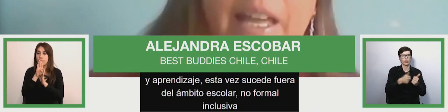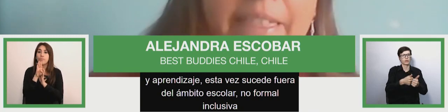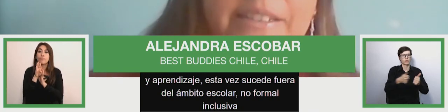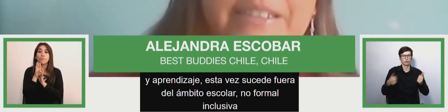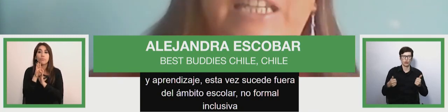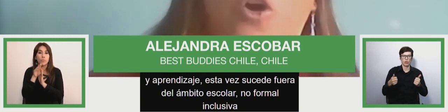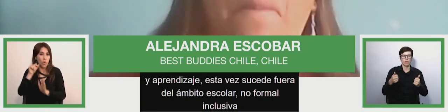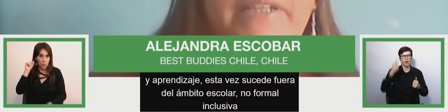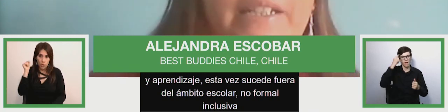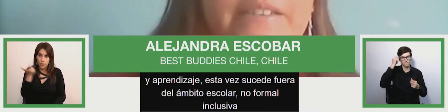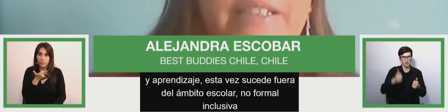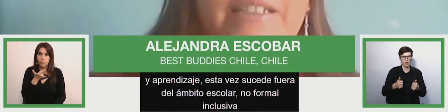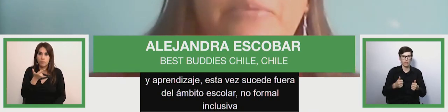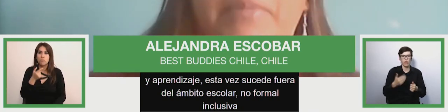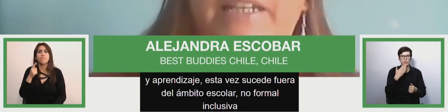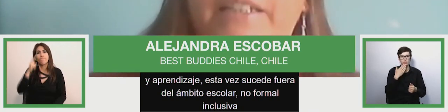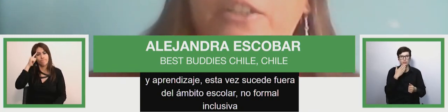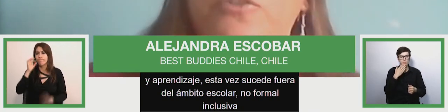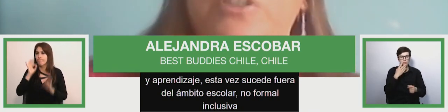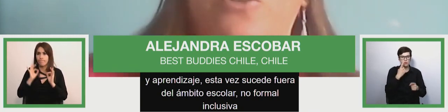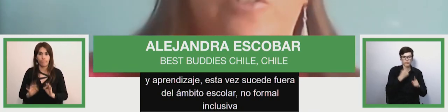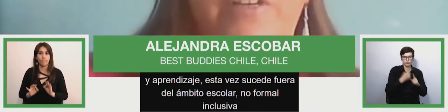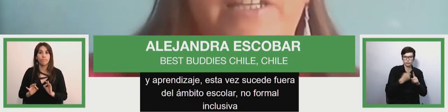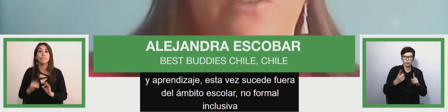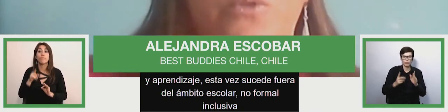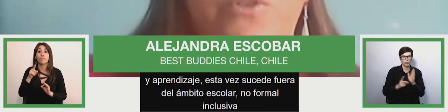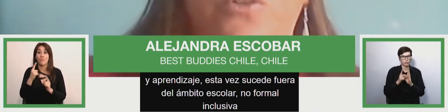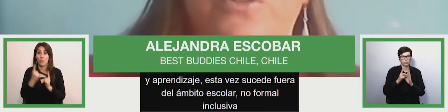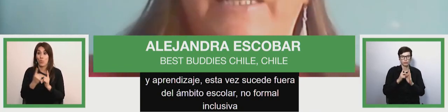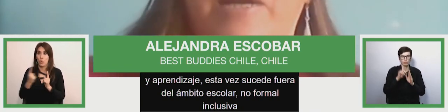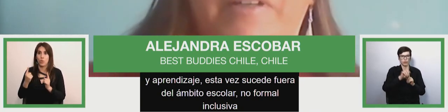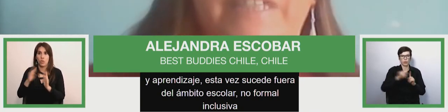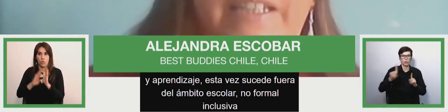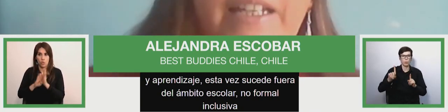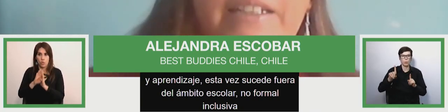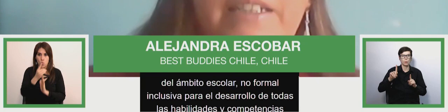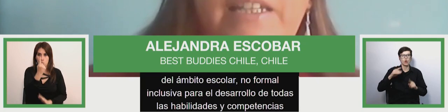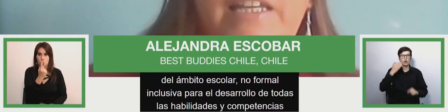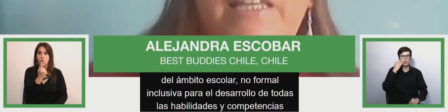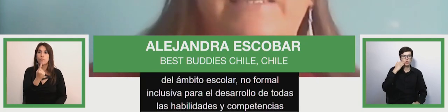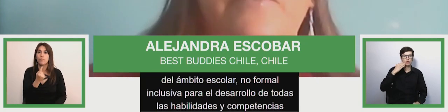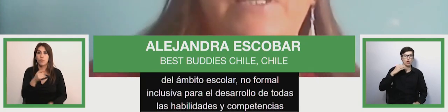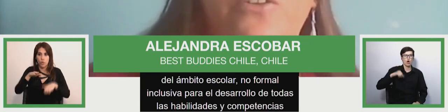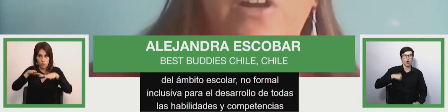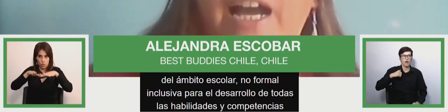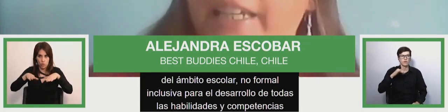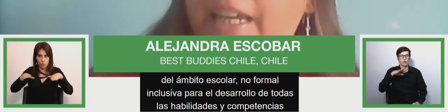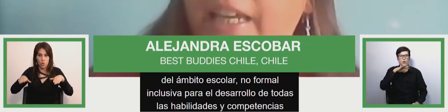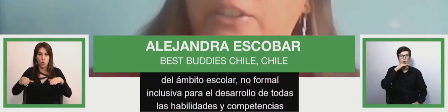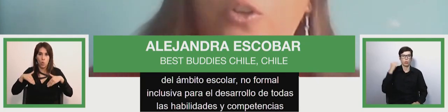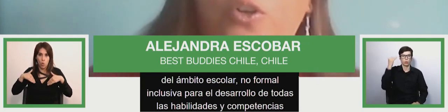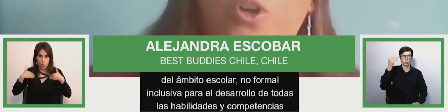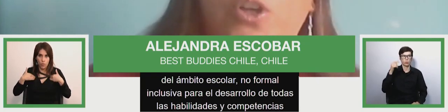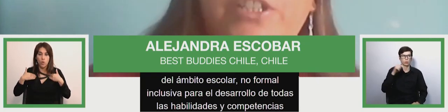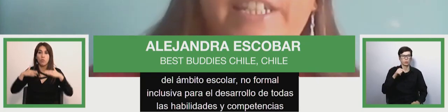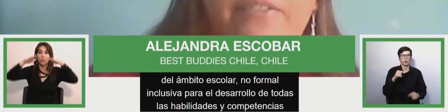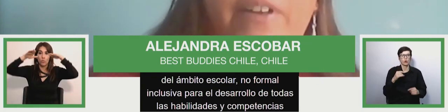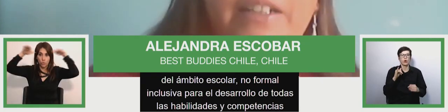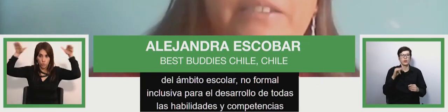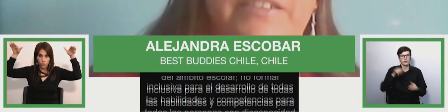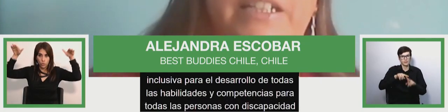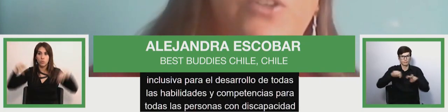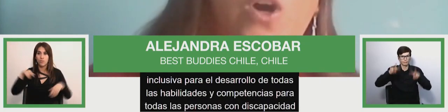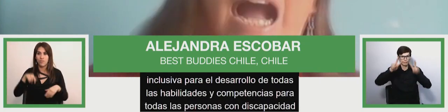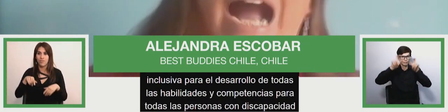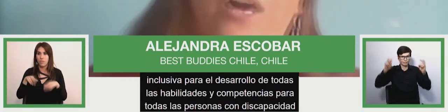abilities and skills for children young people and adults with disabilities due to the fact that